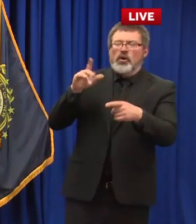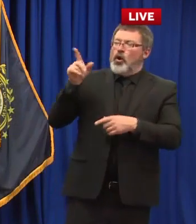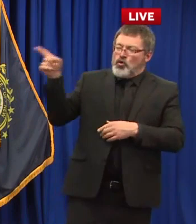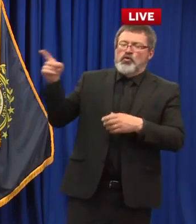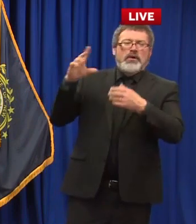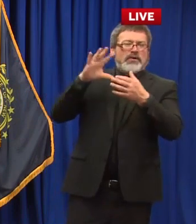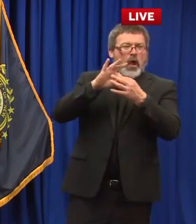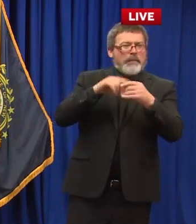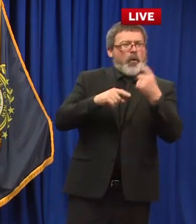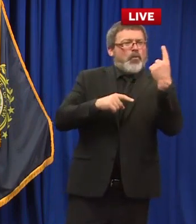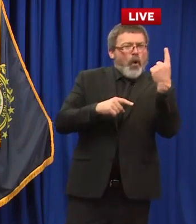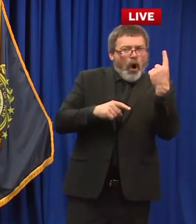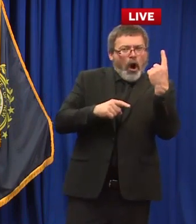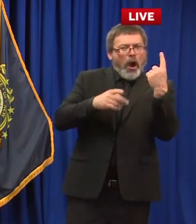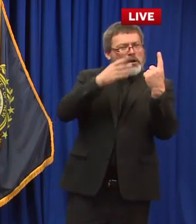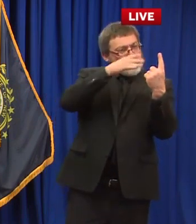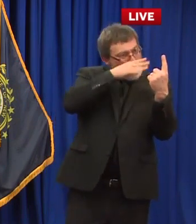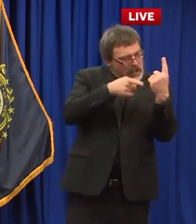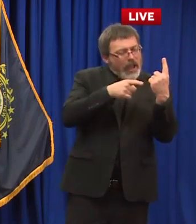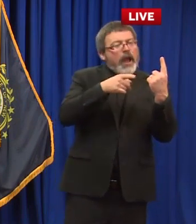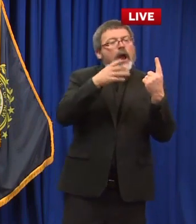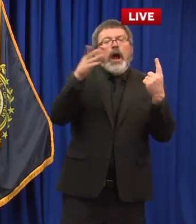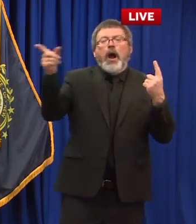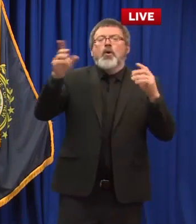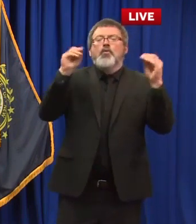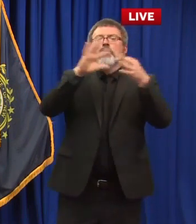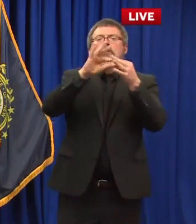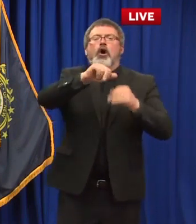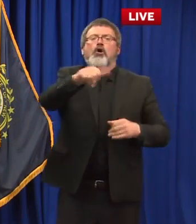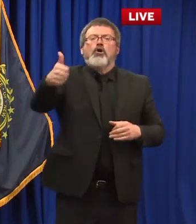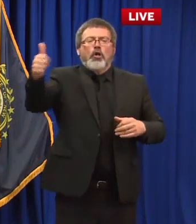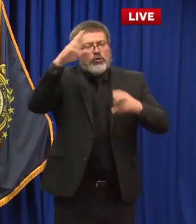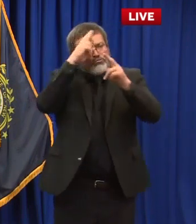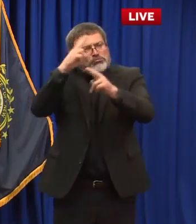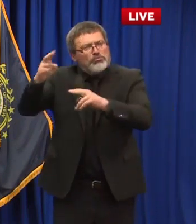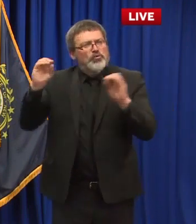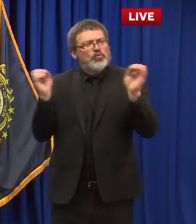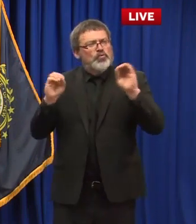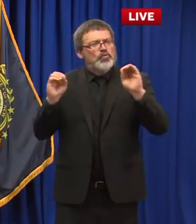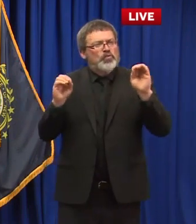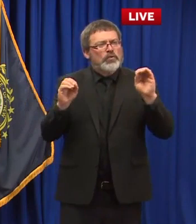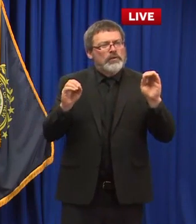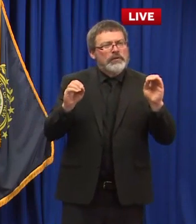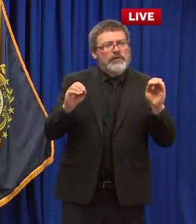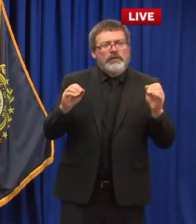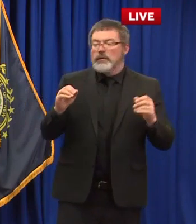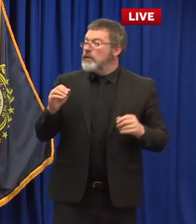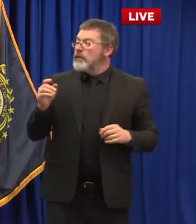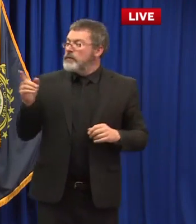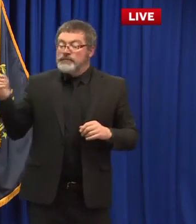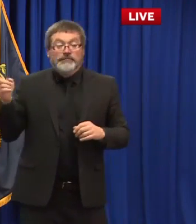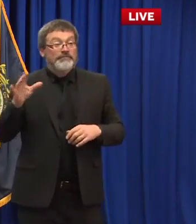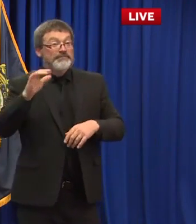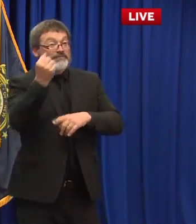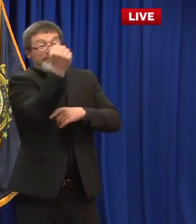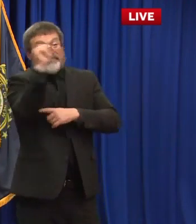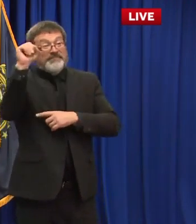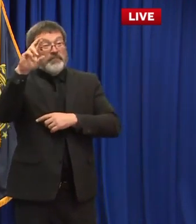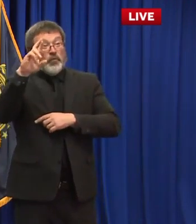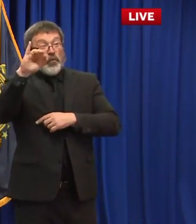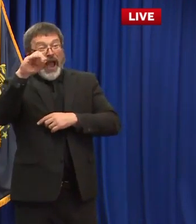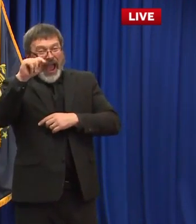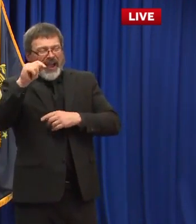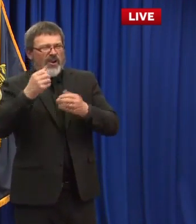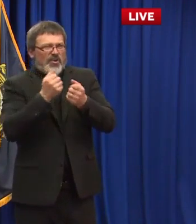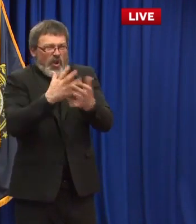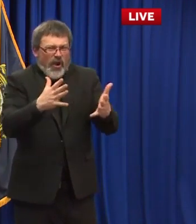yes the violence in the writing that has resulted in injuries and death across this country we've been talking about all week and we've been preparing to